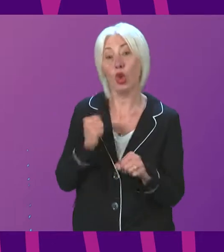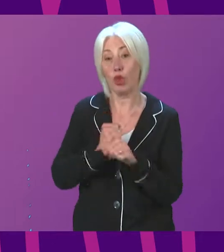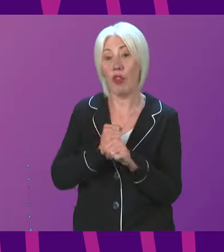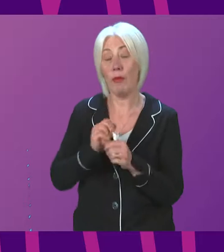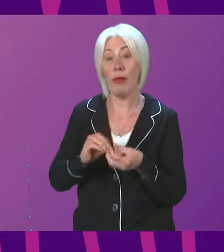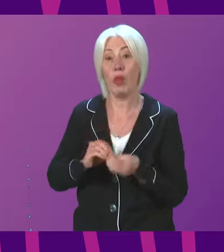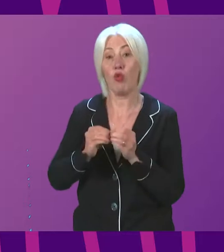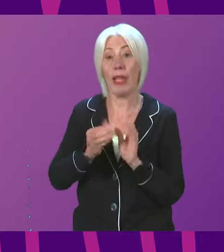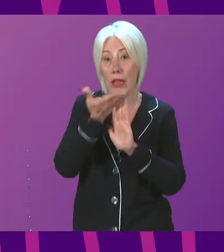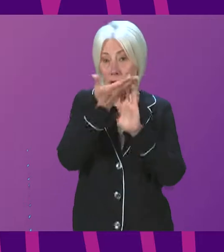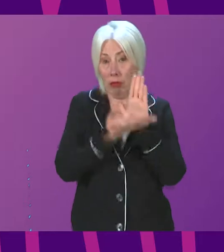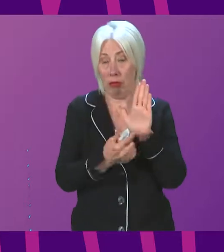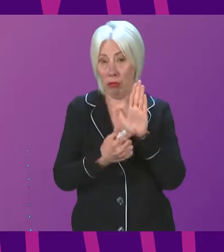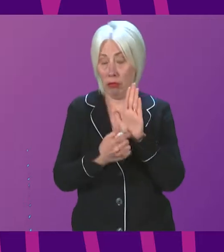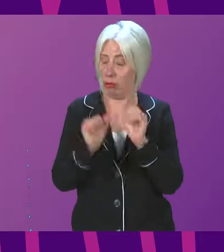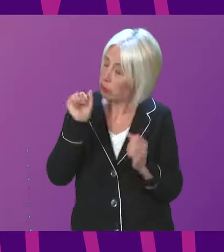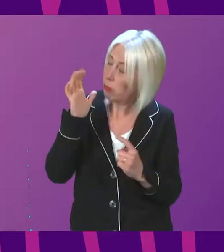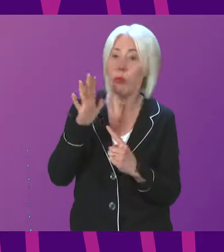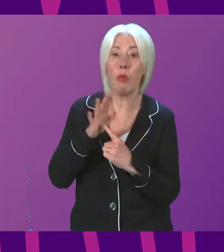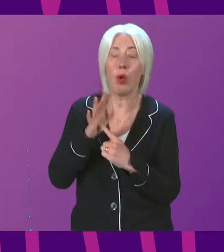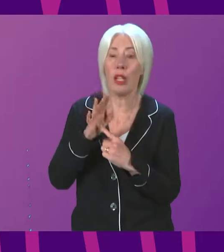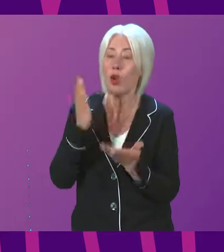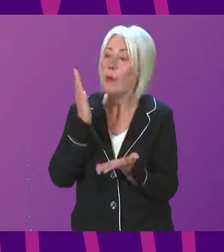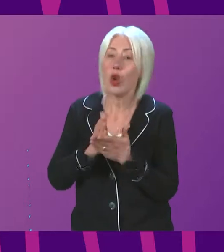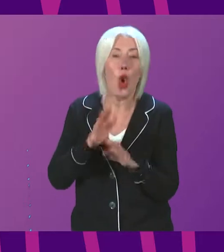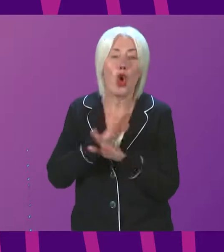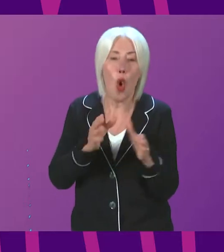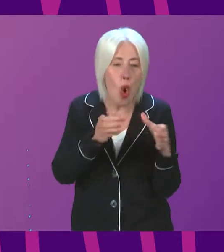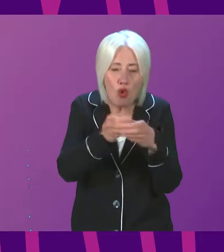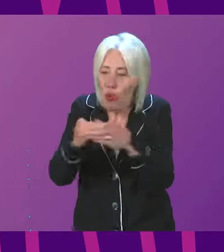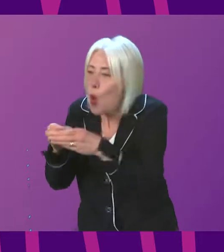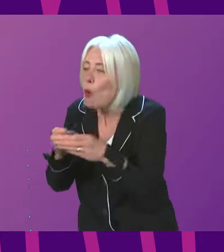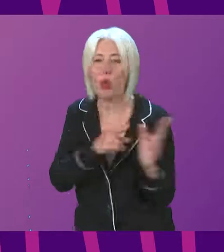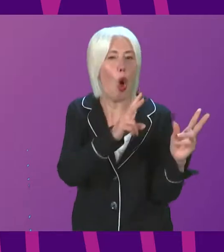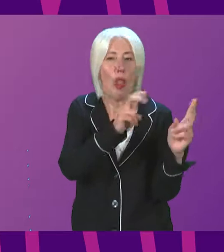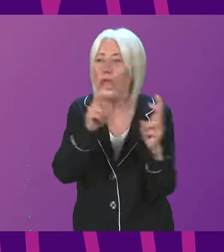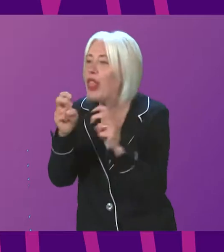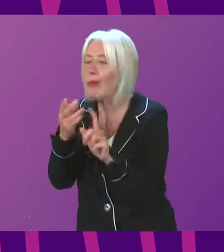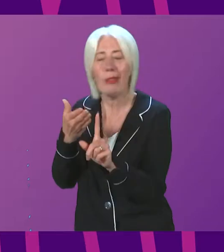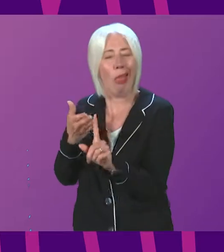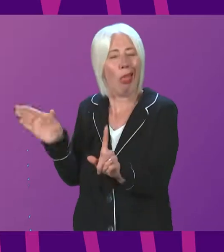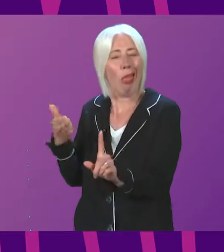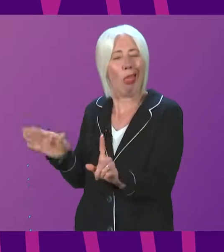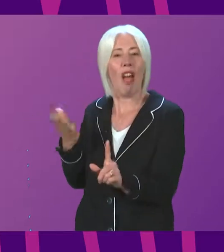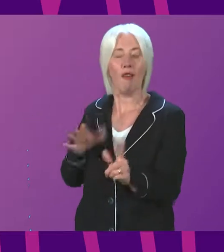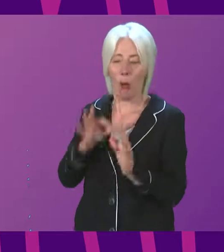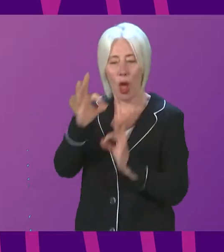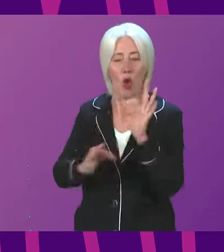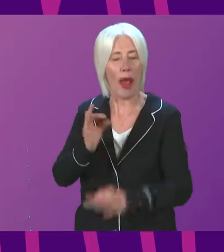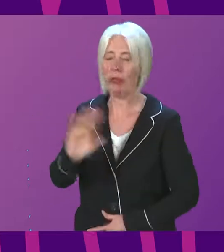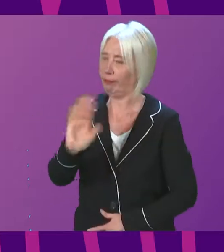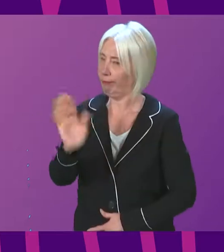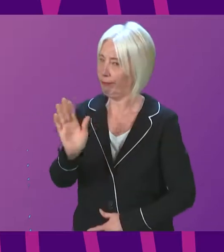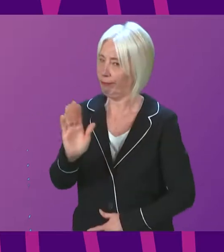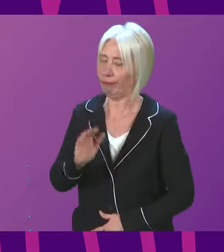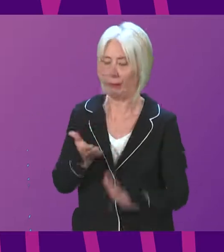it has been very important to ensure that no groups or themes were being excluded from the remit of the Inquiry. The terms of reference